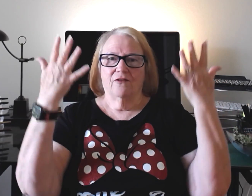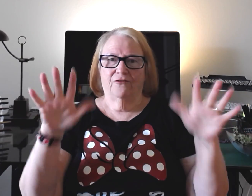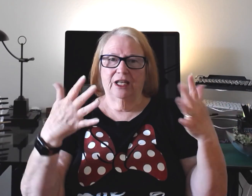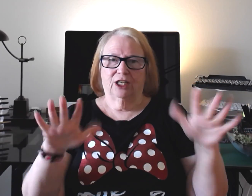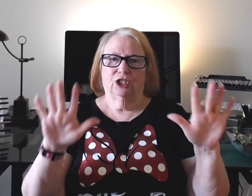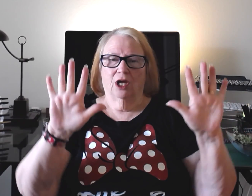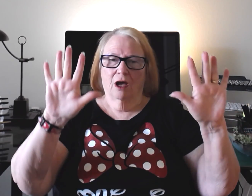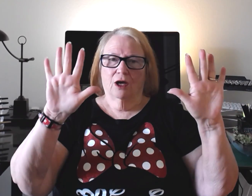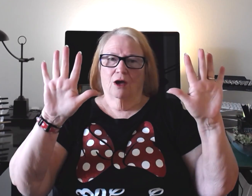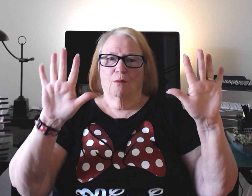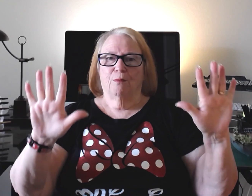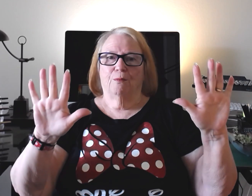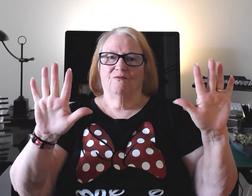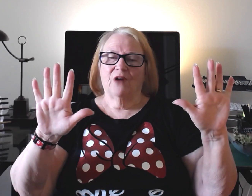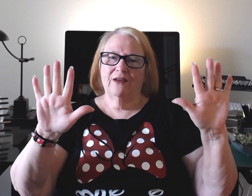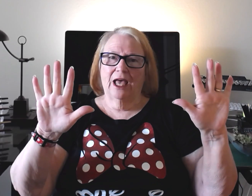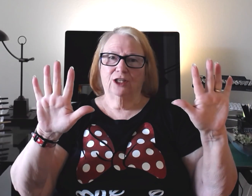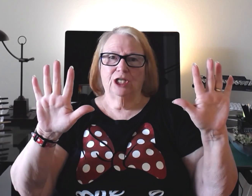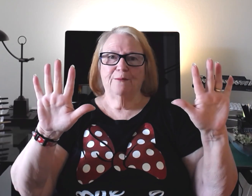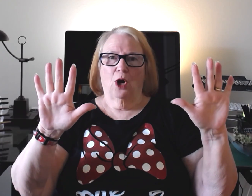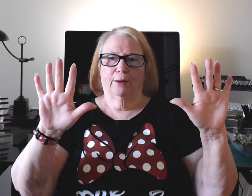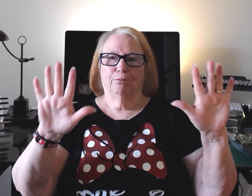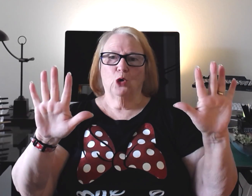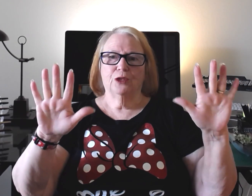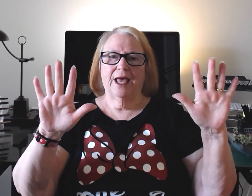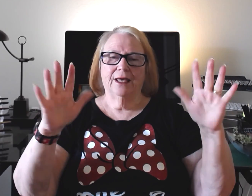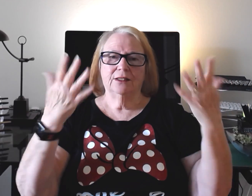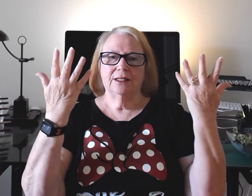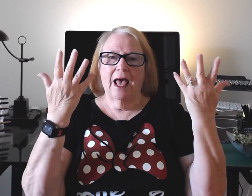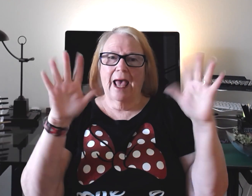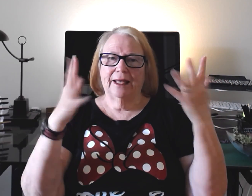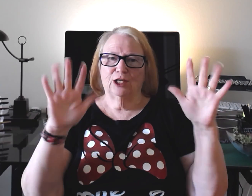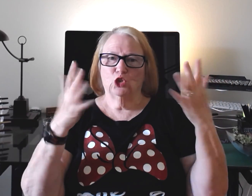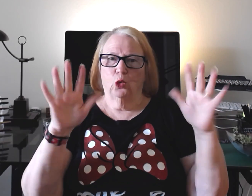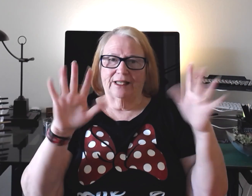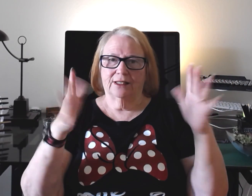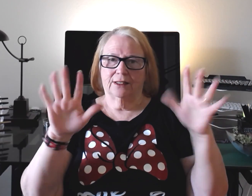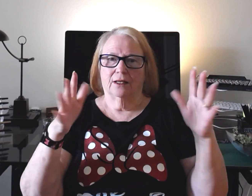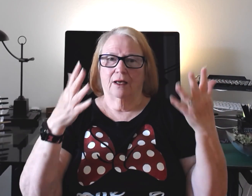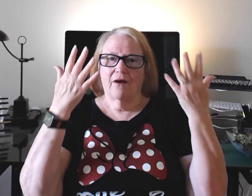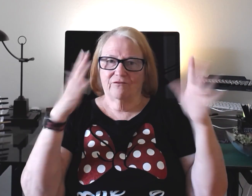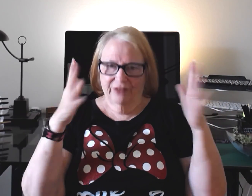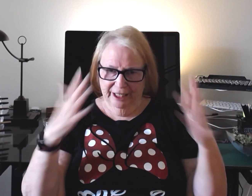Finish. Five handshape on both hands and it twists. Finish.